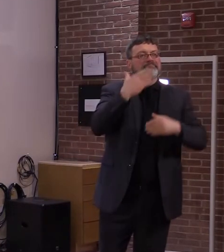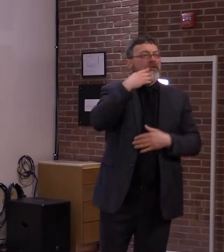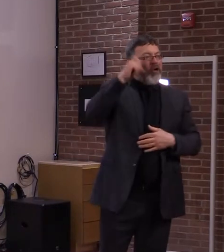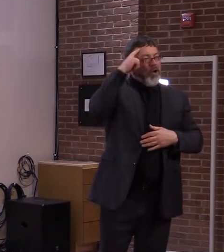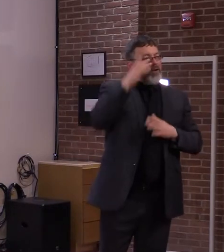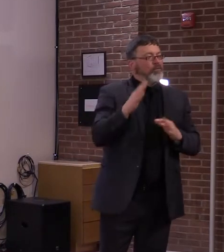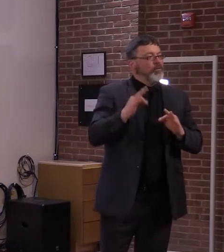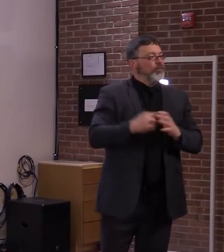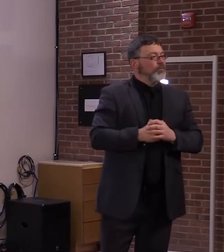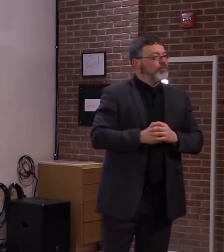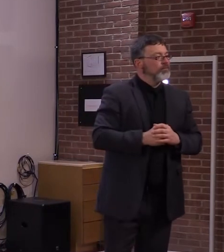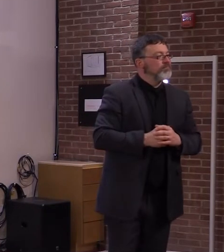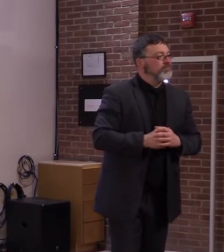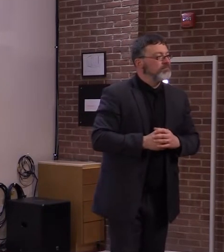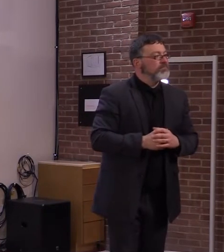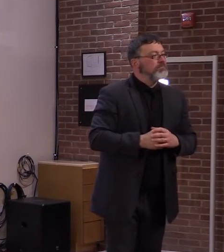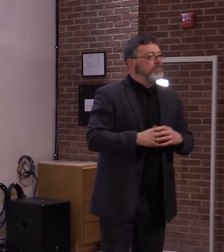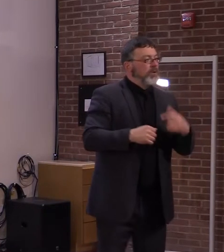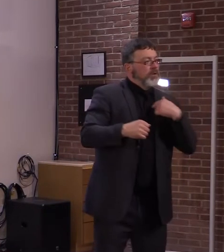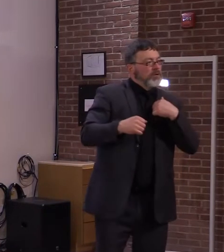Greg Lamoureux, the county carrier.